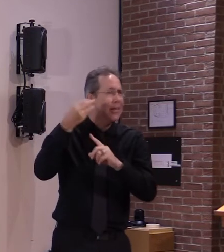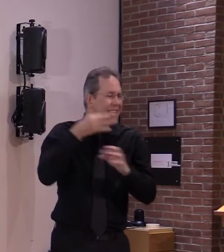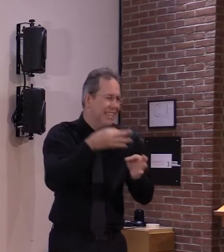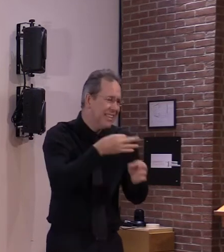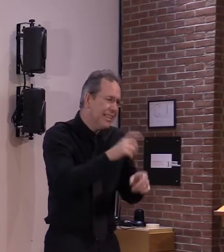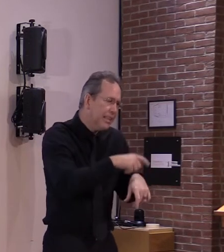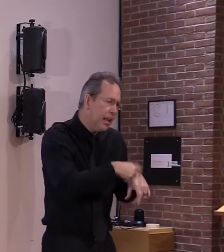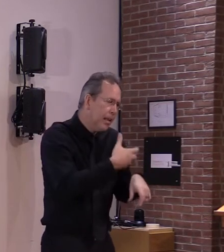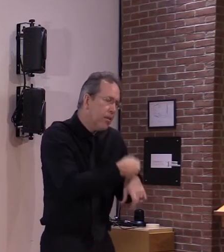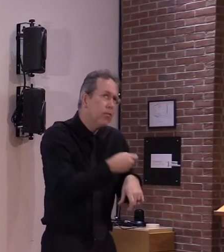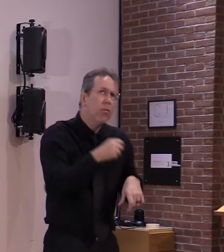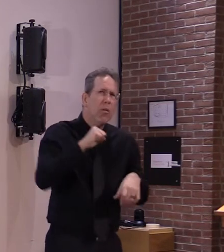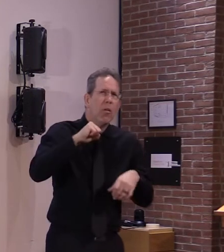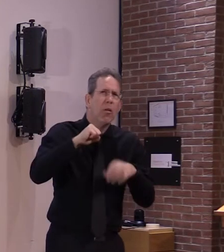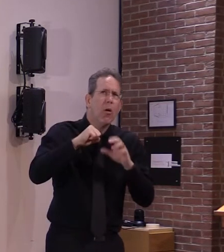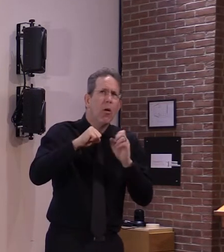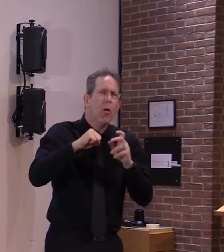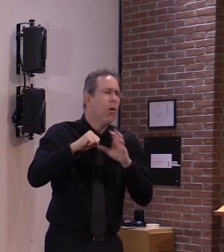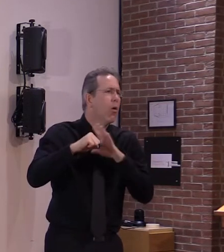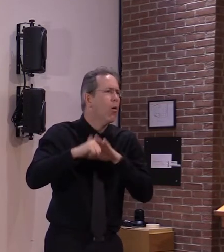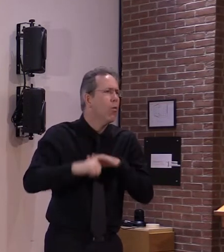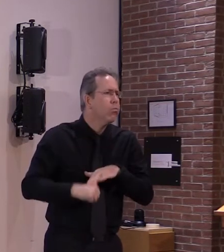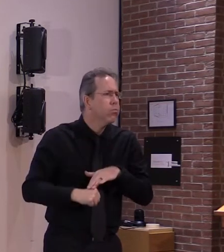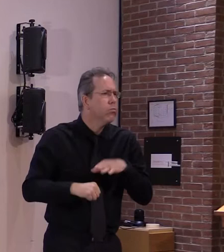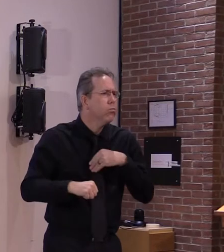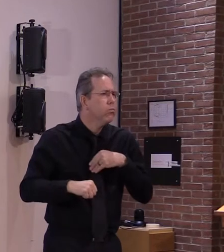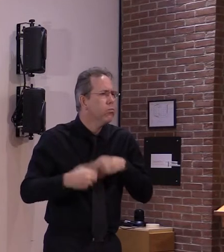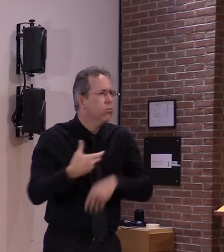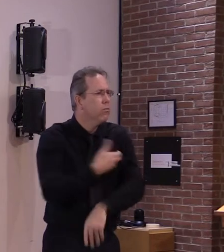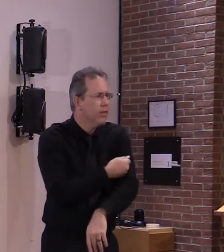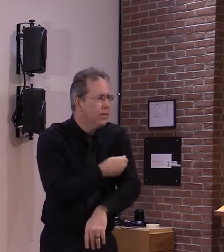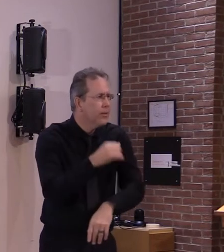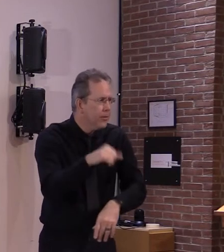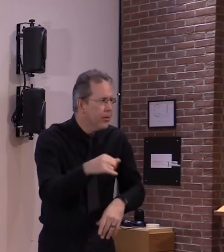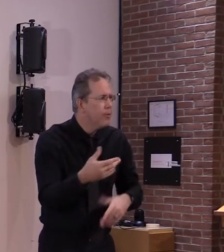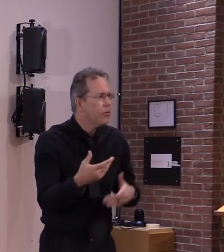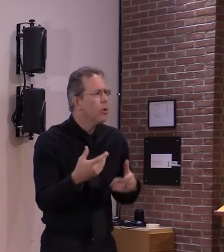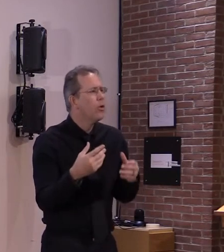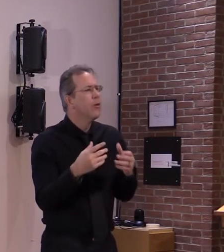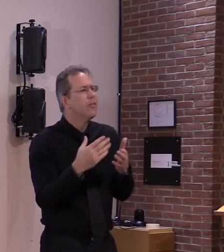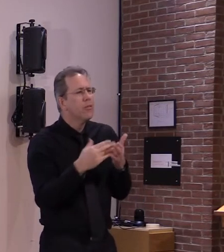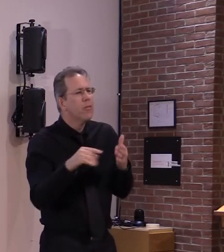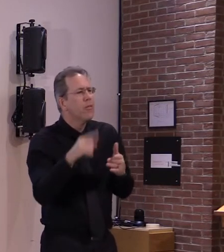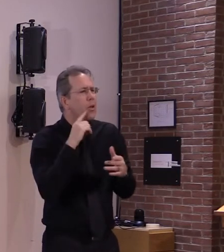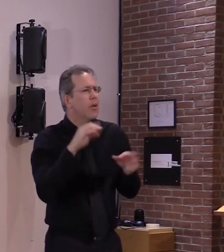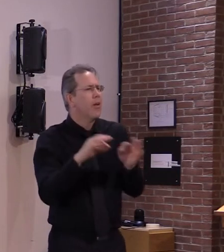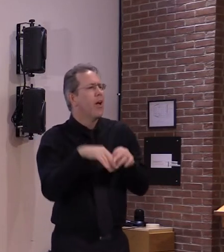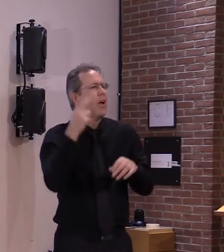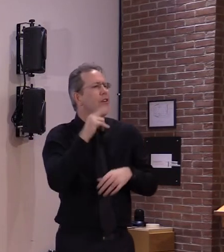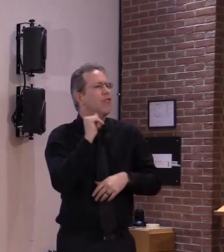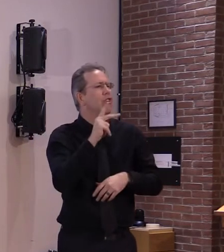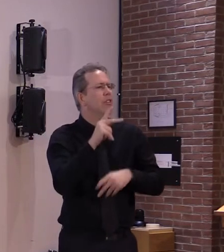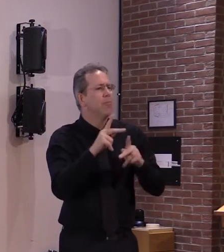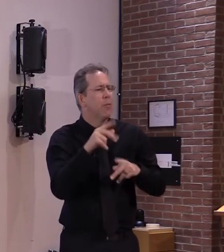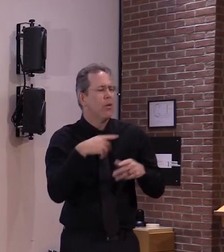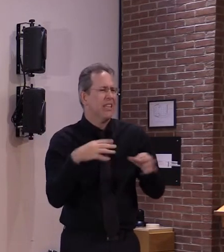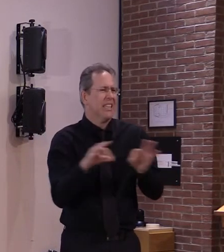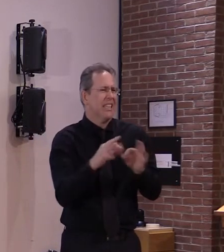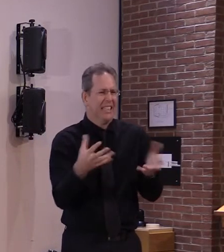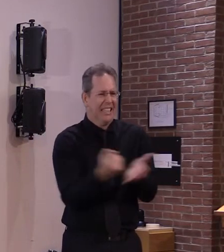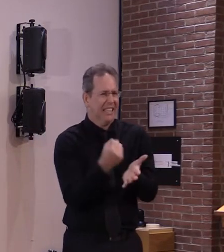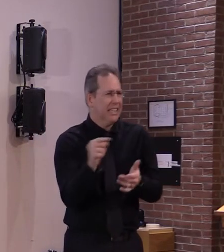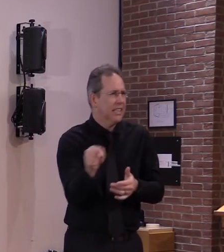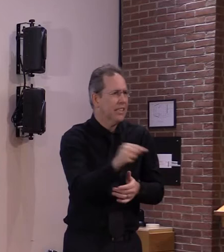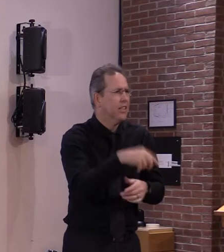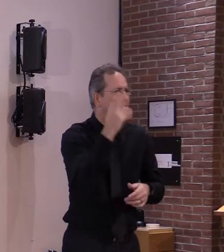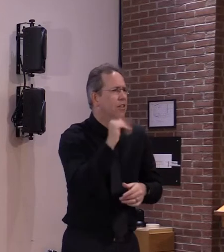as the state develops this vaccination plan and sort of identifies the population in in